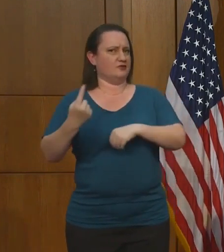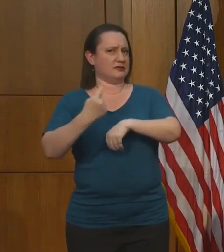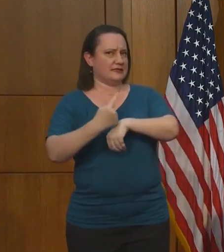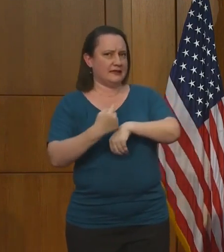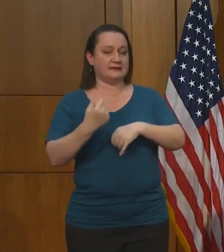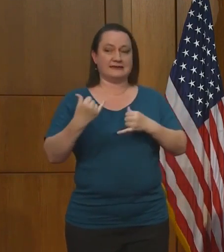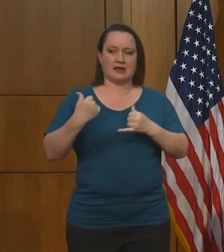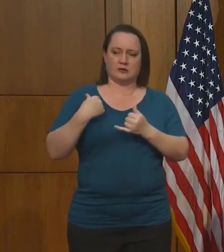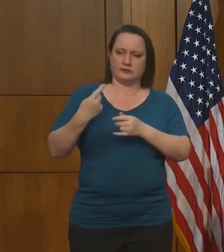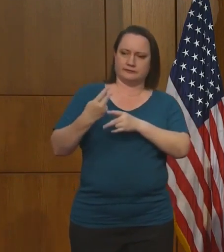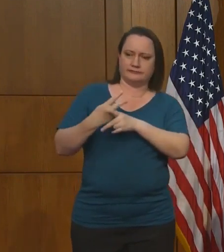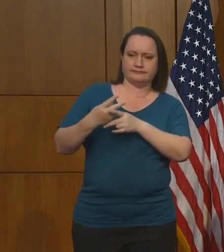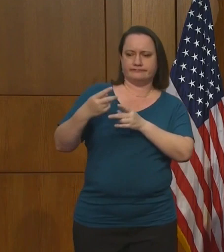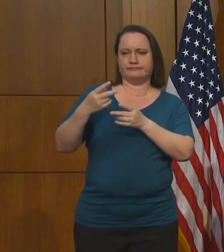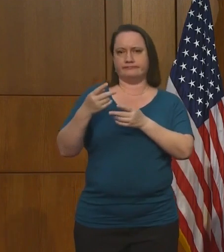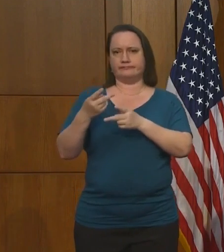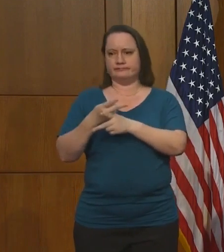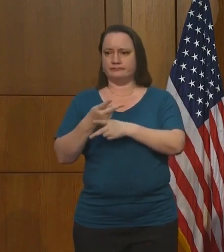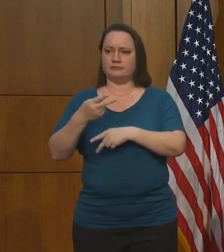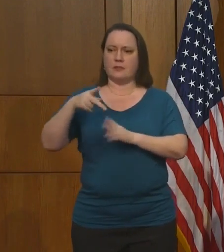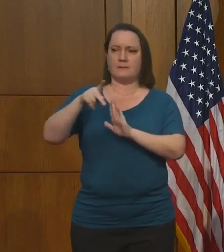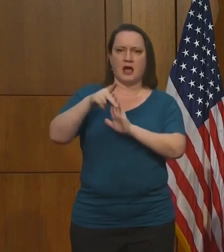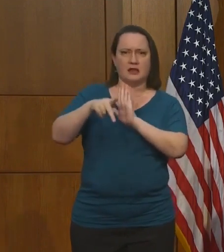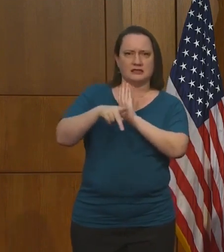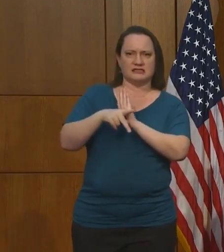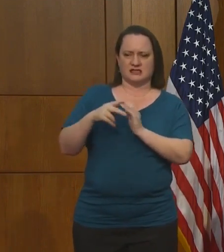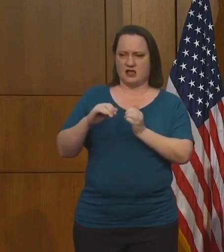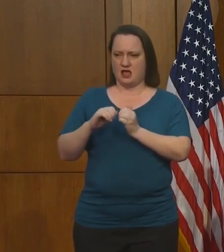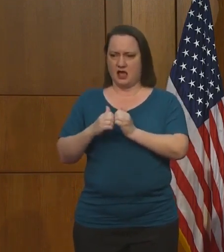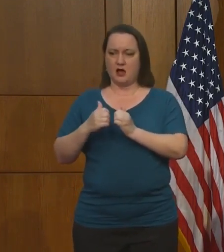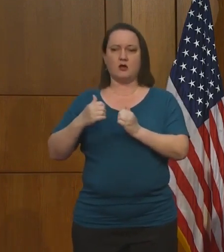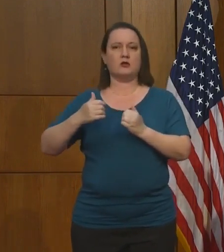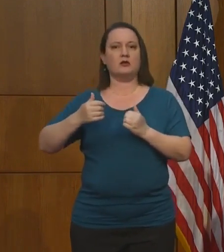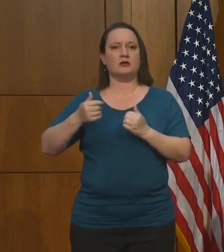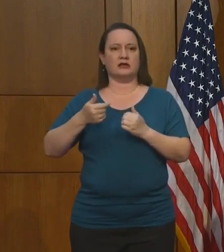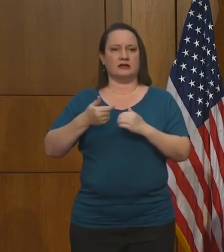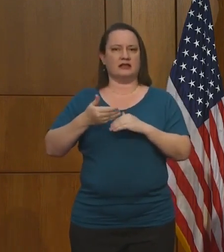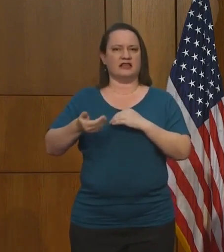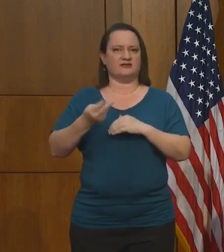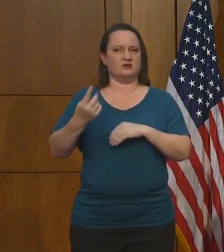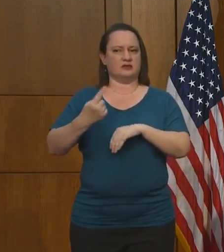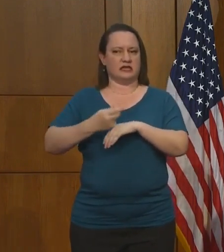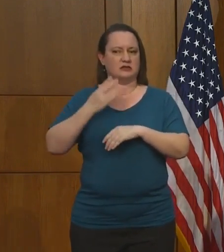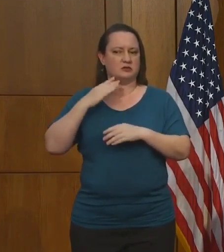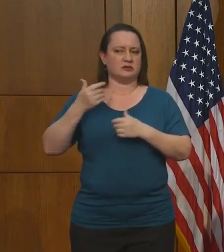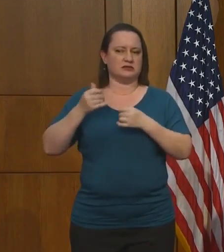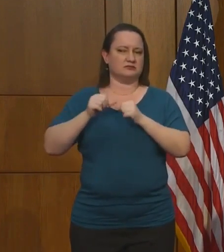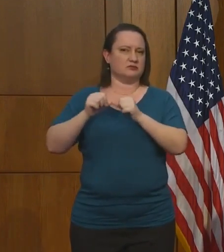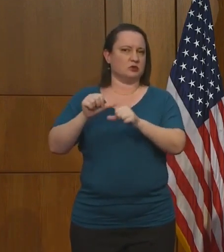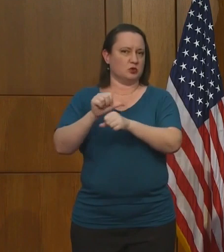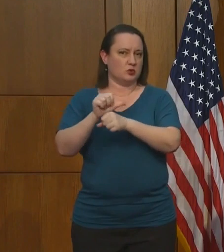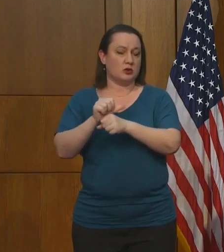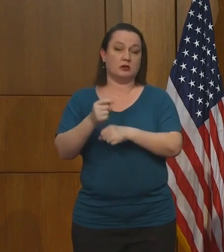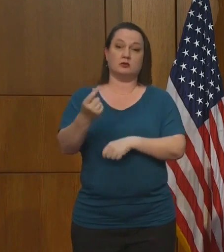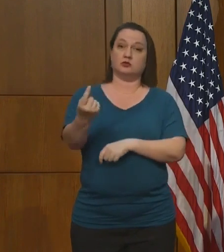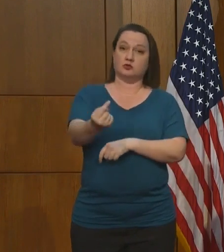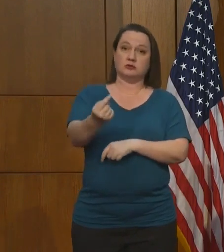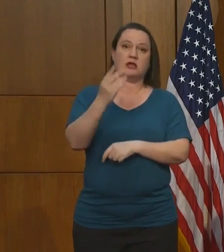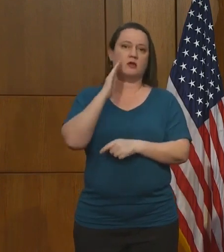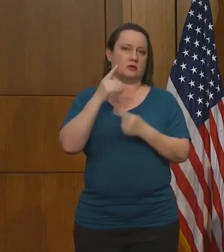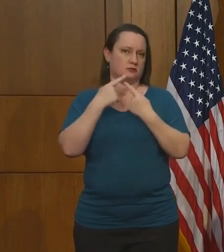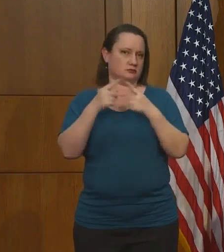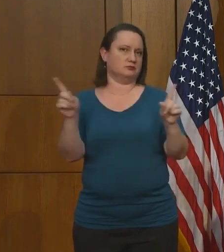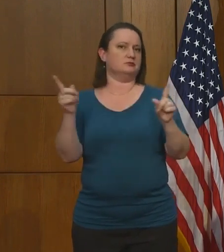cam over the next couple of days and I will make an announcement on Tuesday regarding that, especially and we're